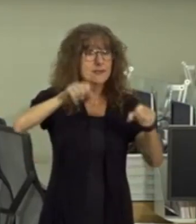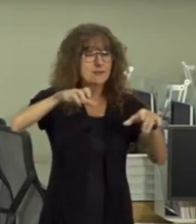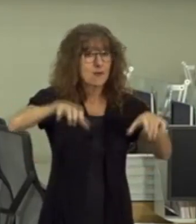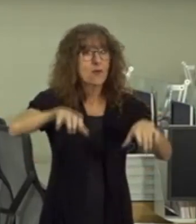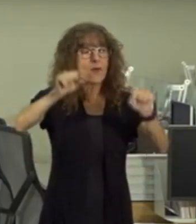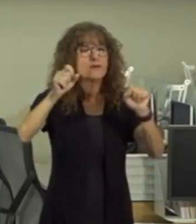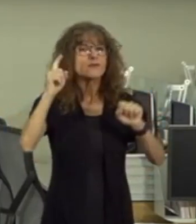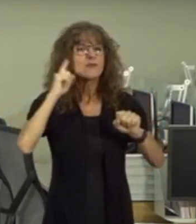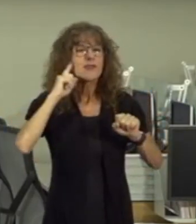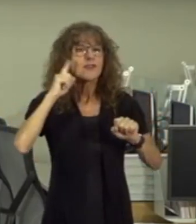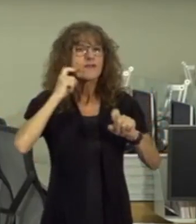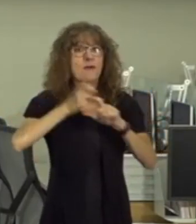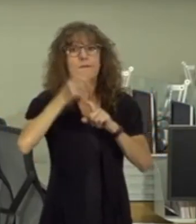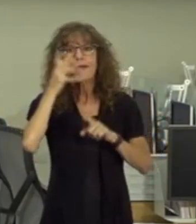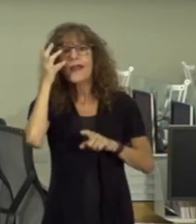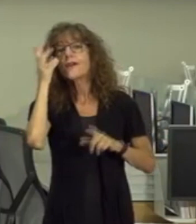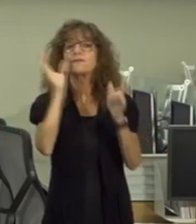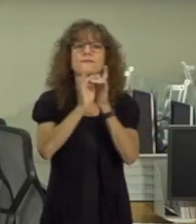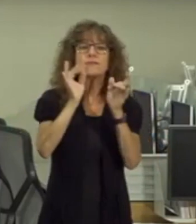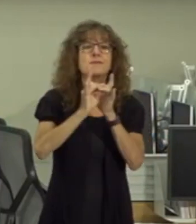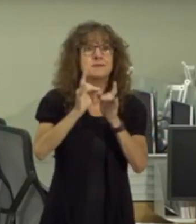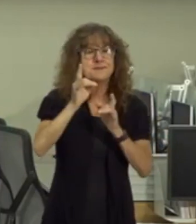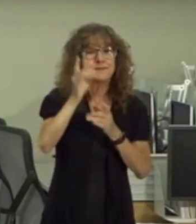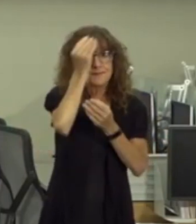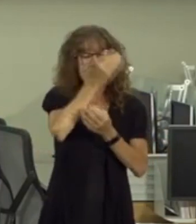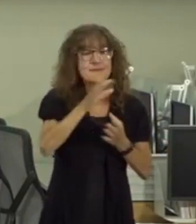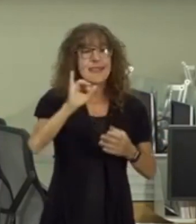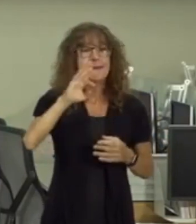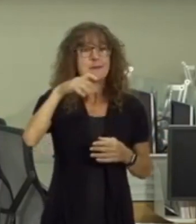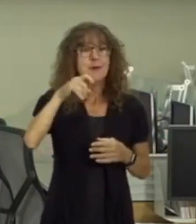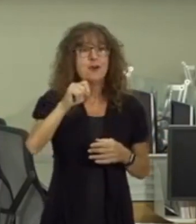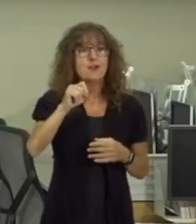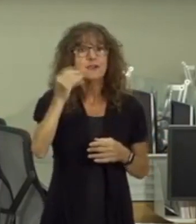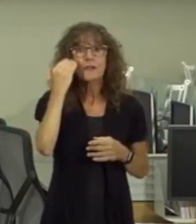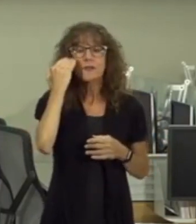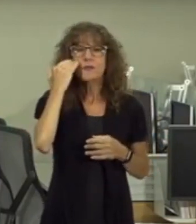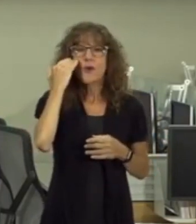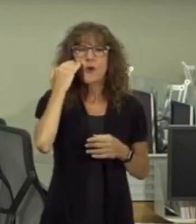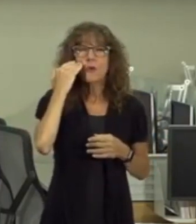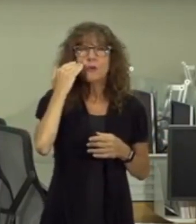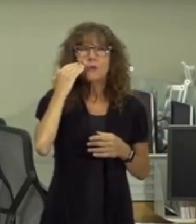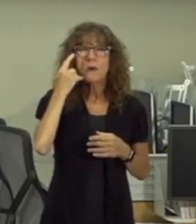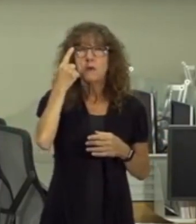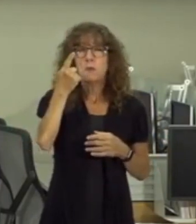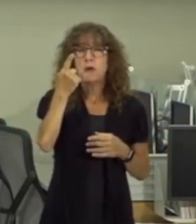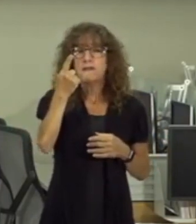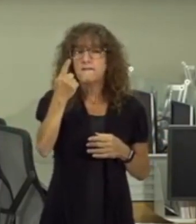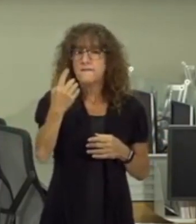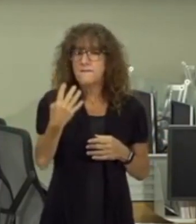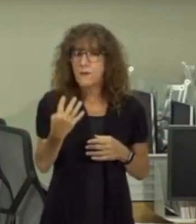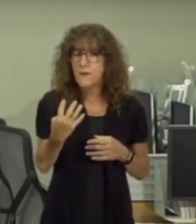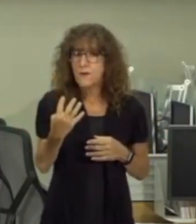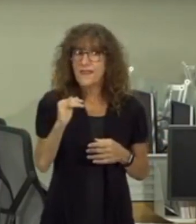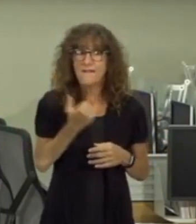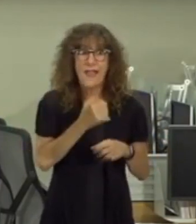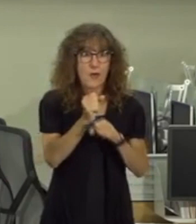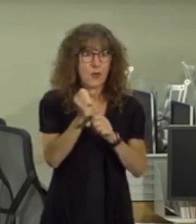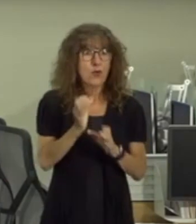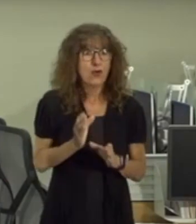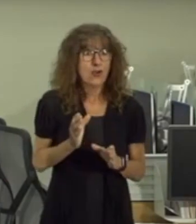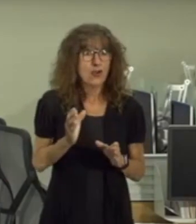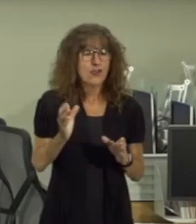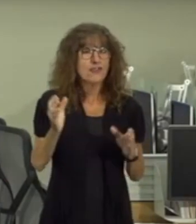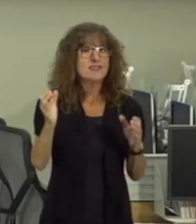hosting to hear from parents again you should know that a little more than a fourth i believe of our workforce has those